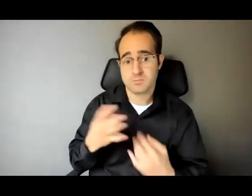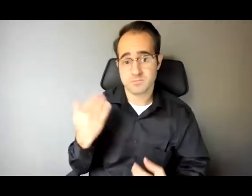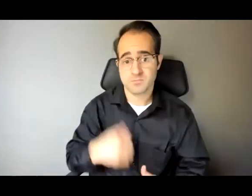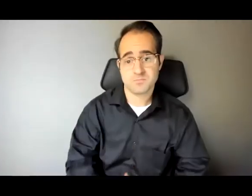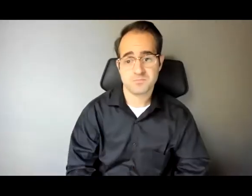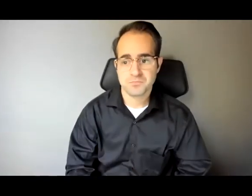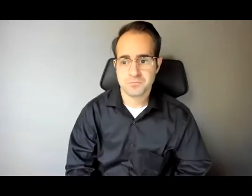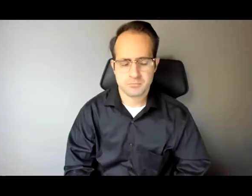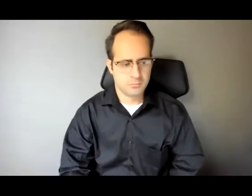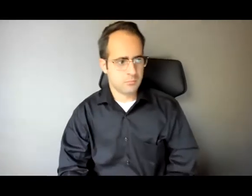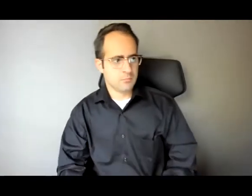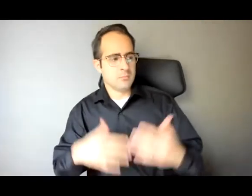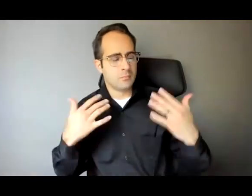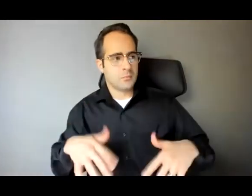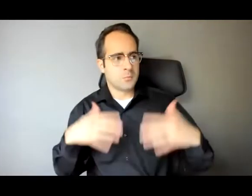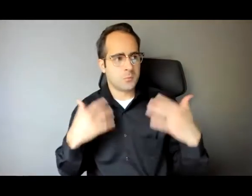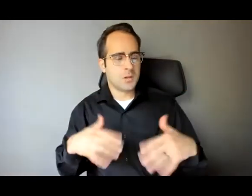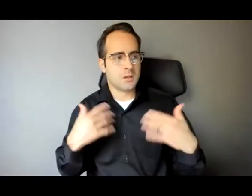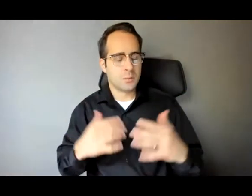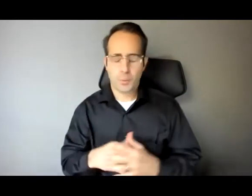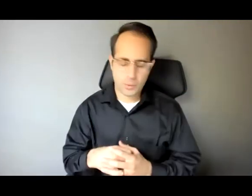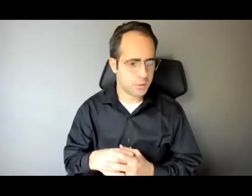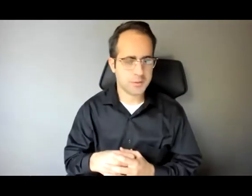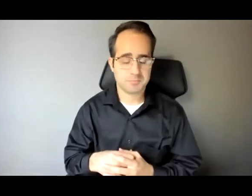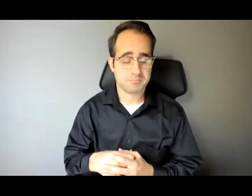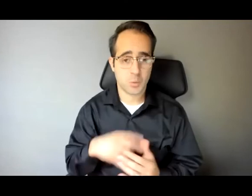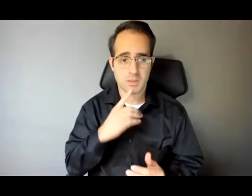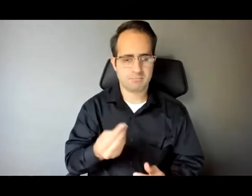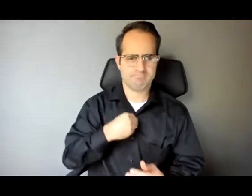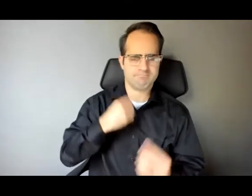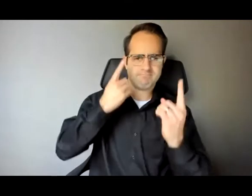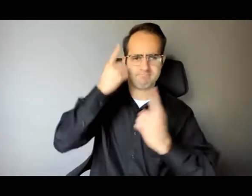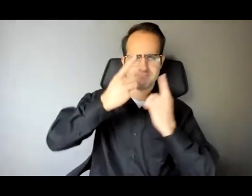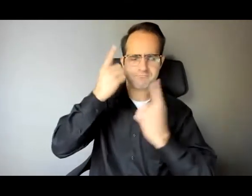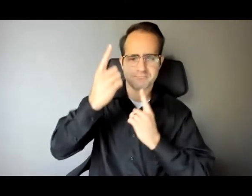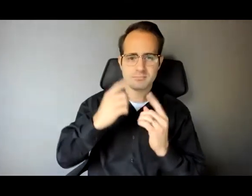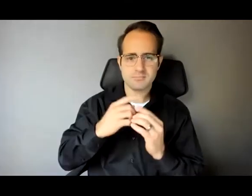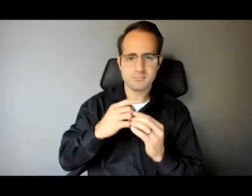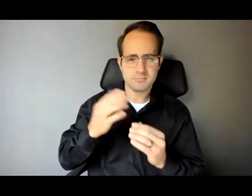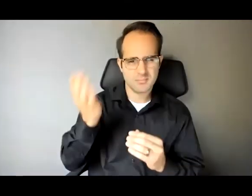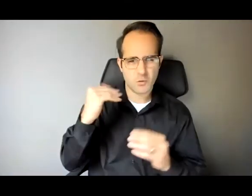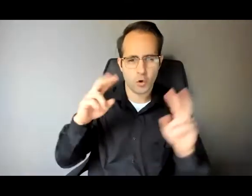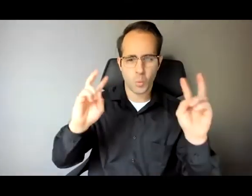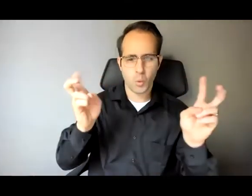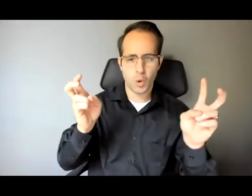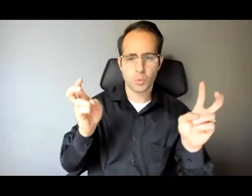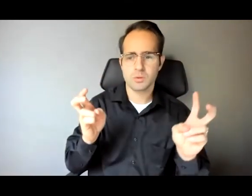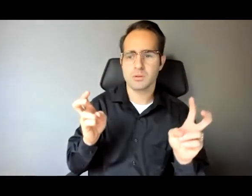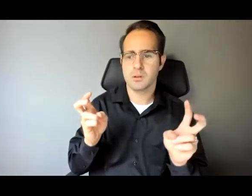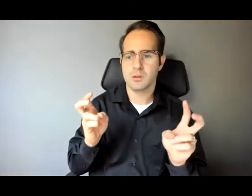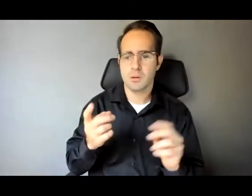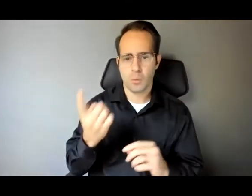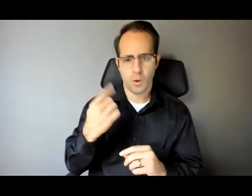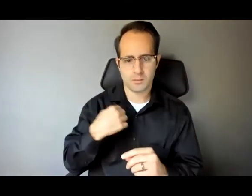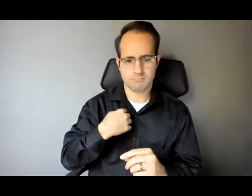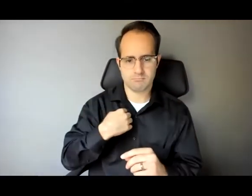Wow. know, gosh, you got me thinking about this. There's this quote that one of my mentors